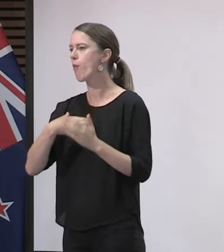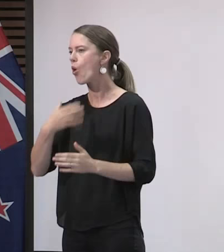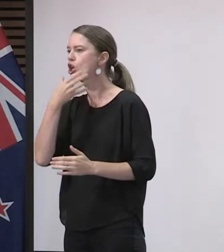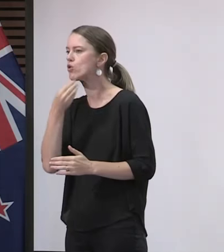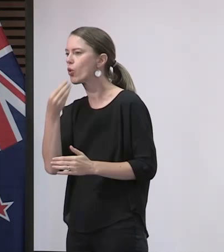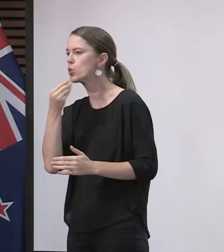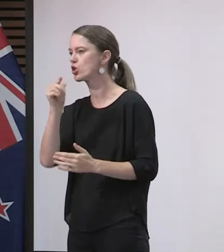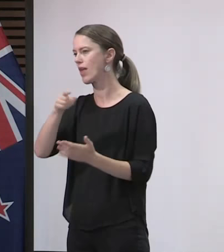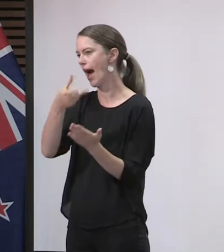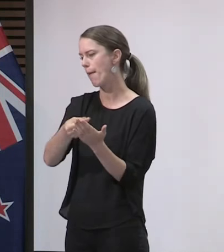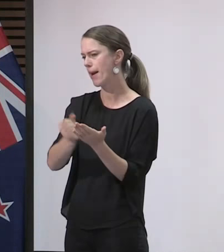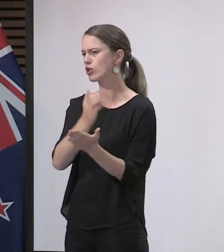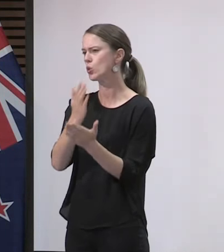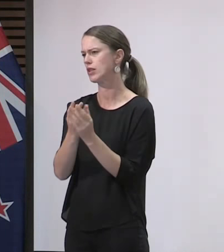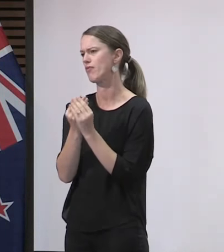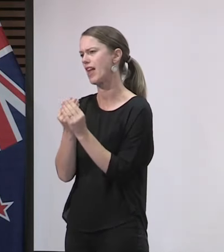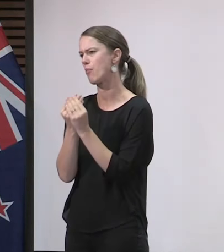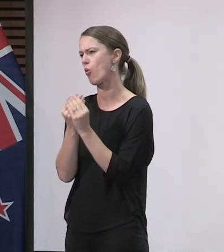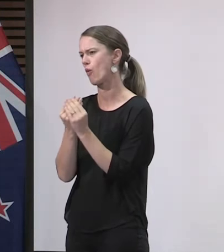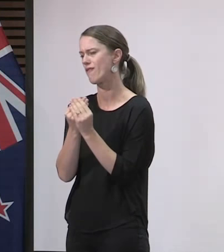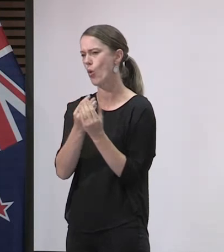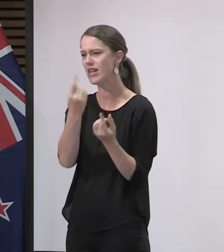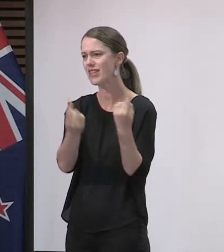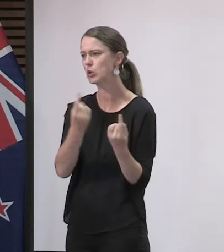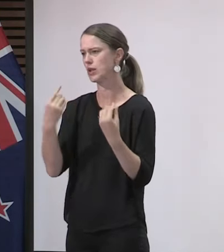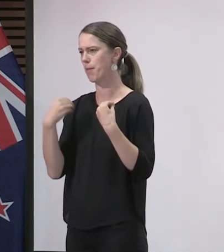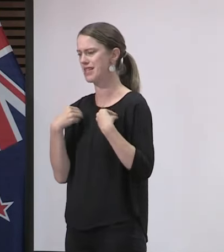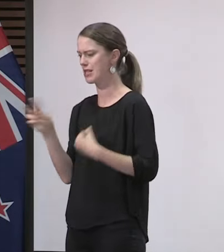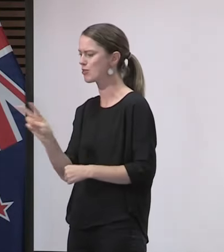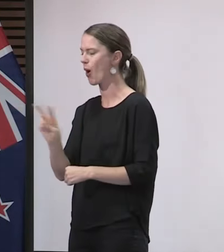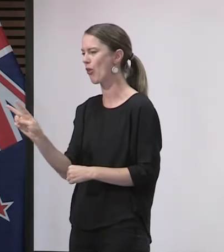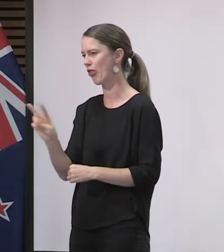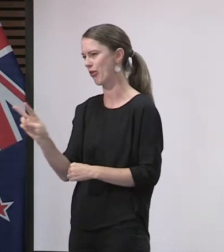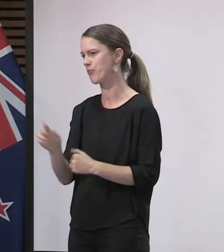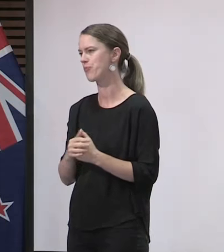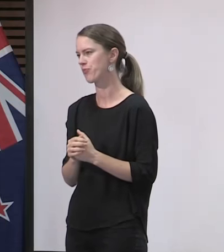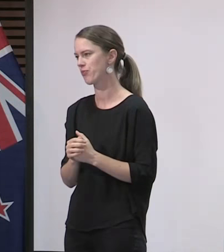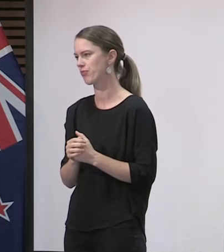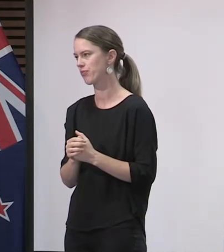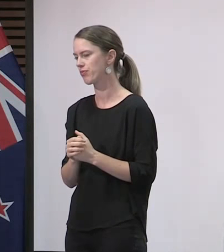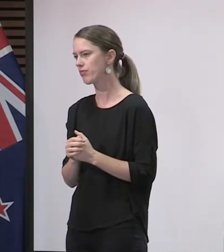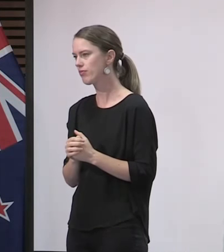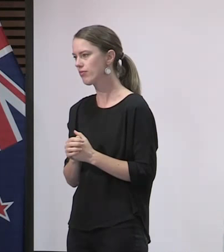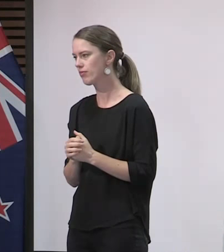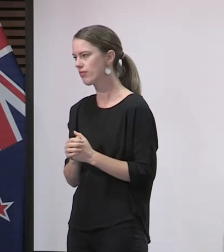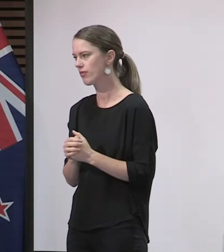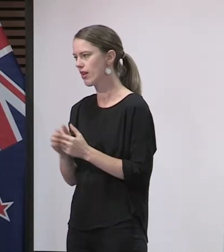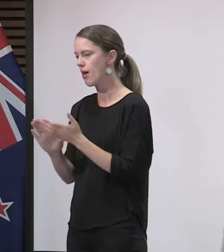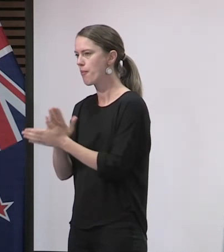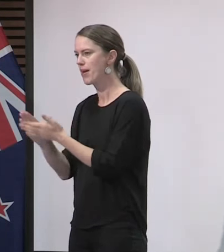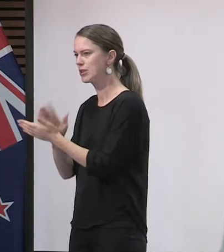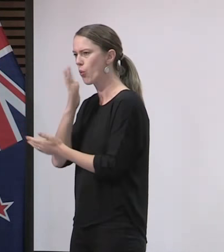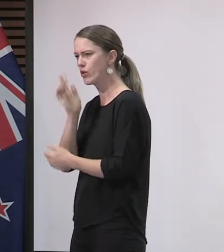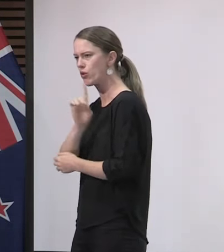even more value to individuals but also to businesses, which will mean then they won't need to continue to record people's details.